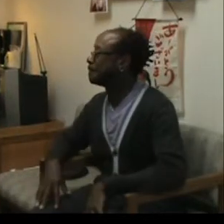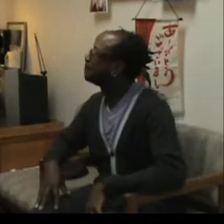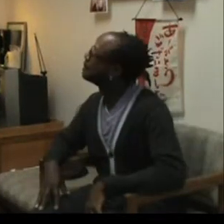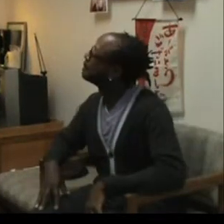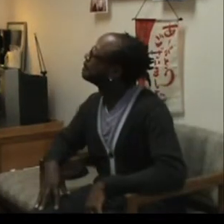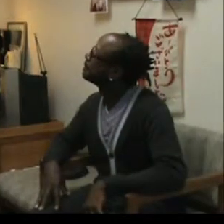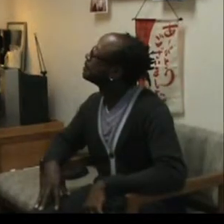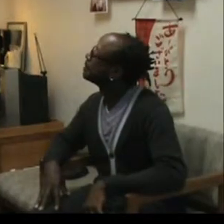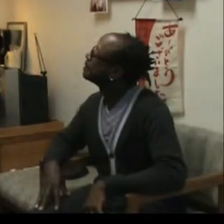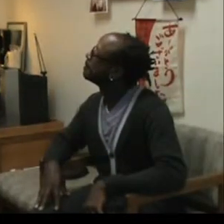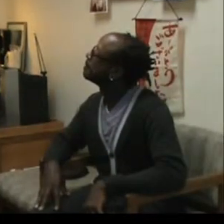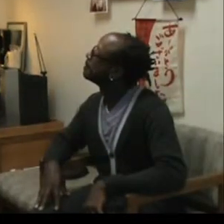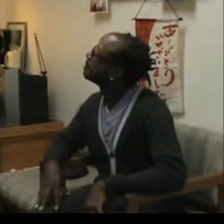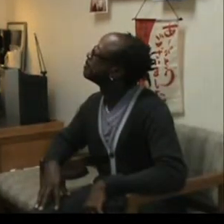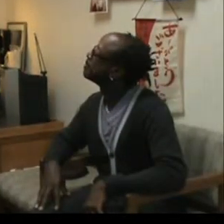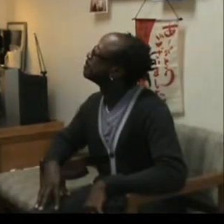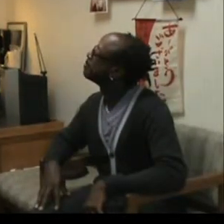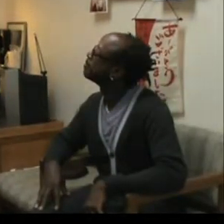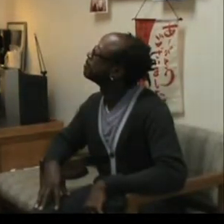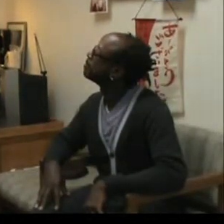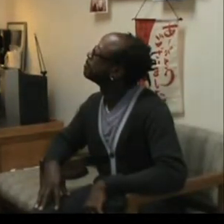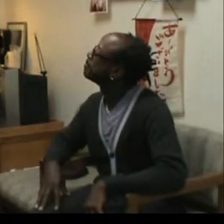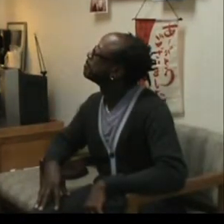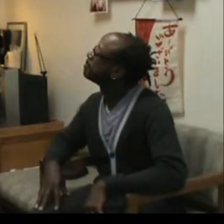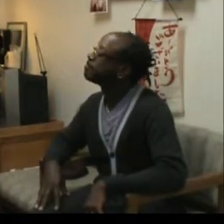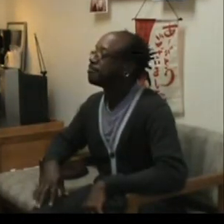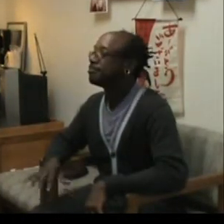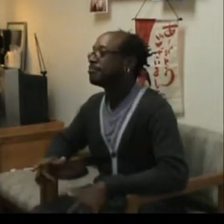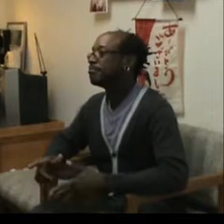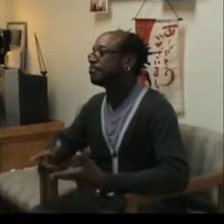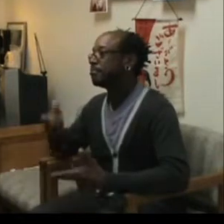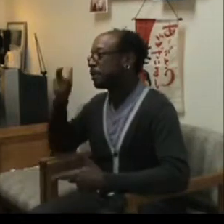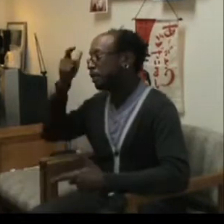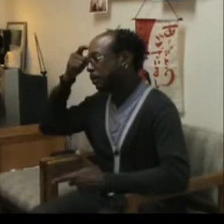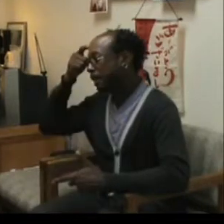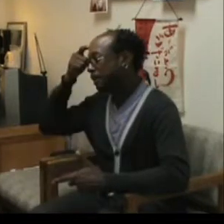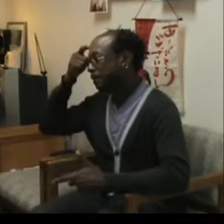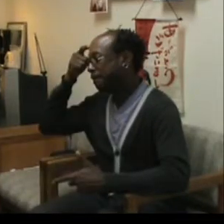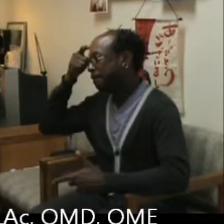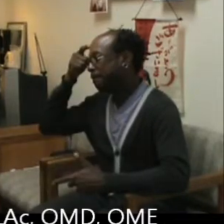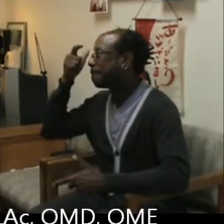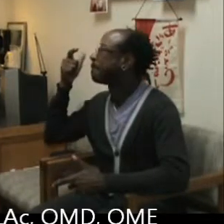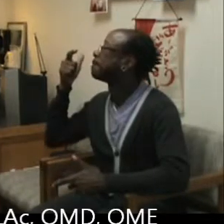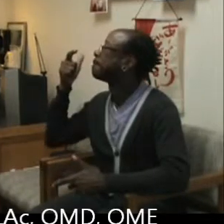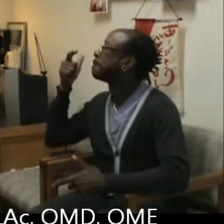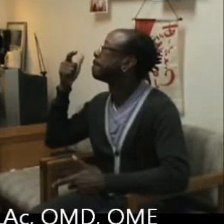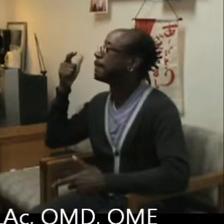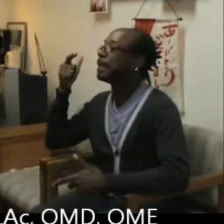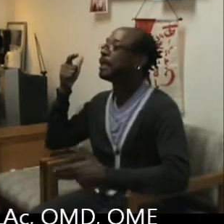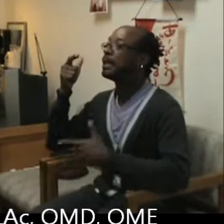And central nervous system is the brain and the spinal cord together.